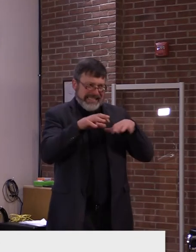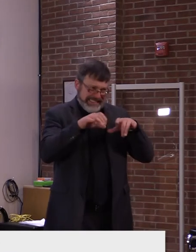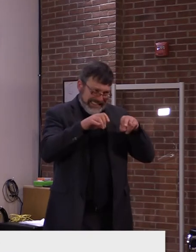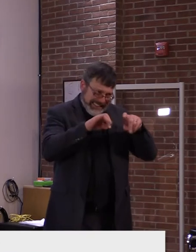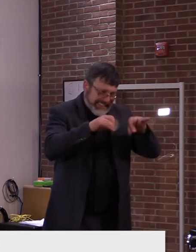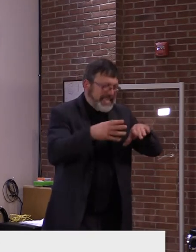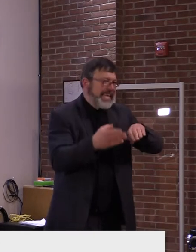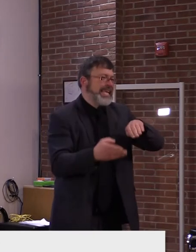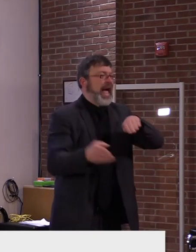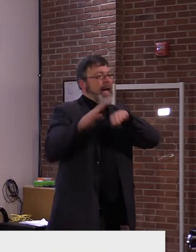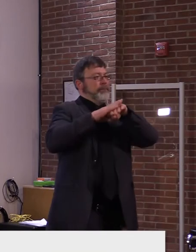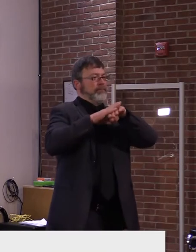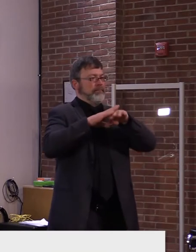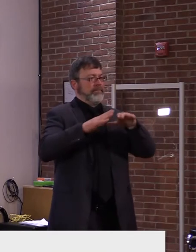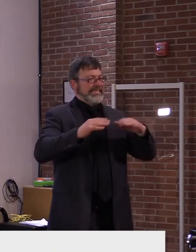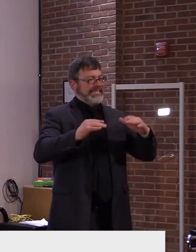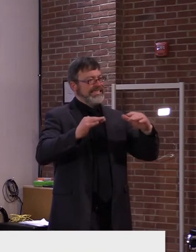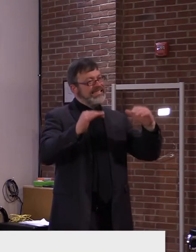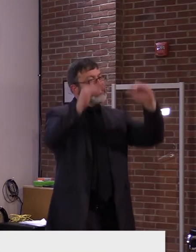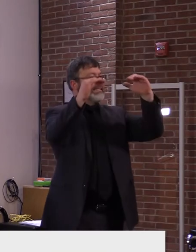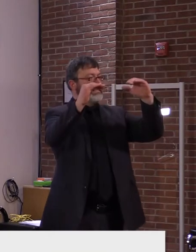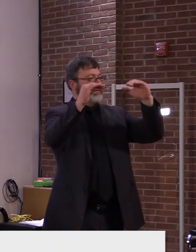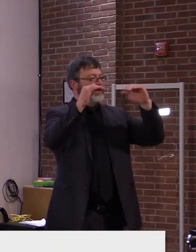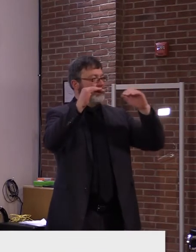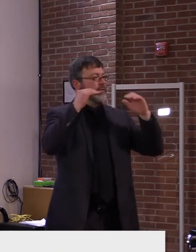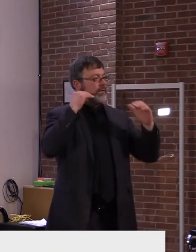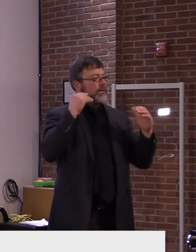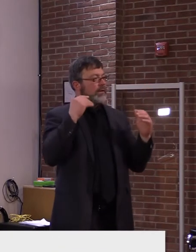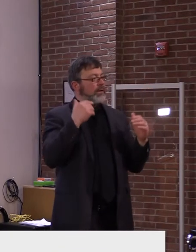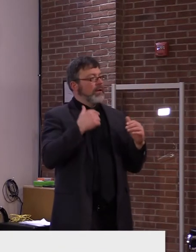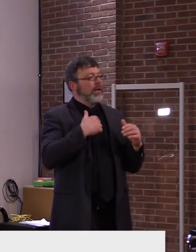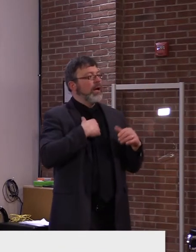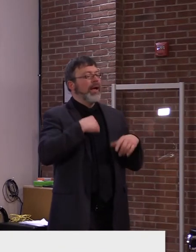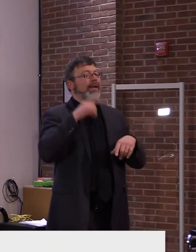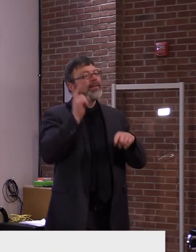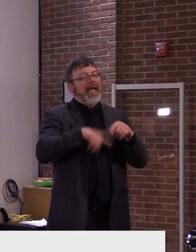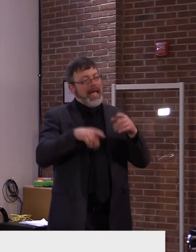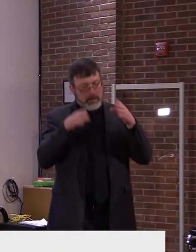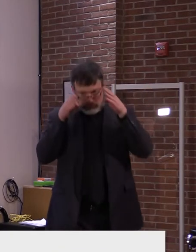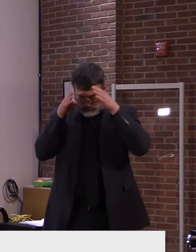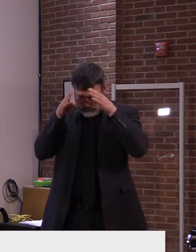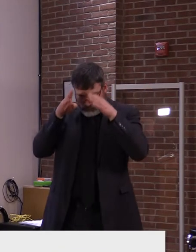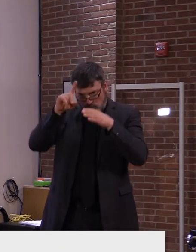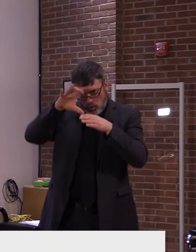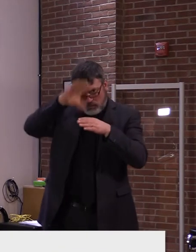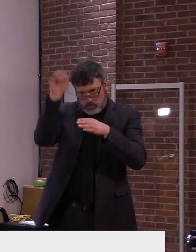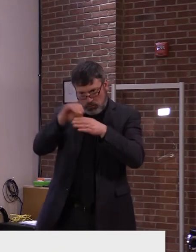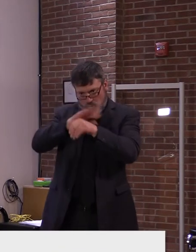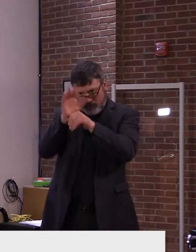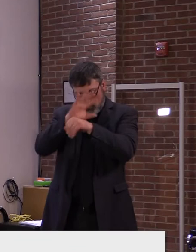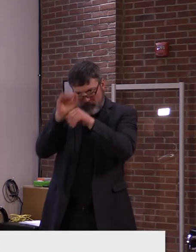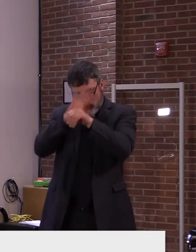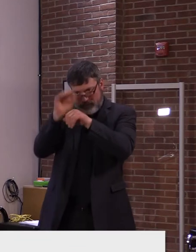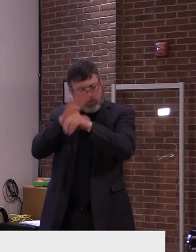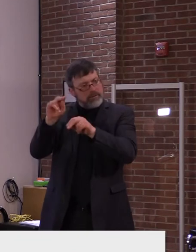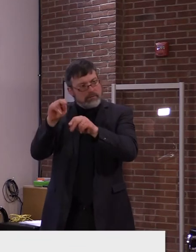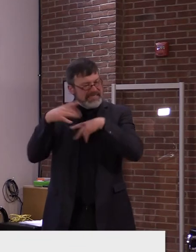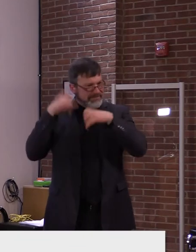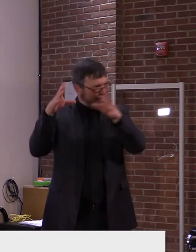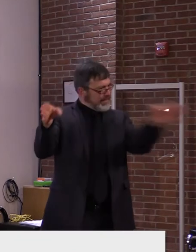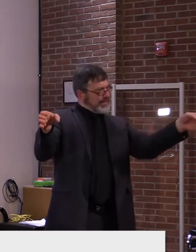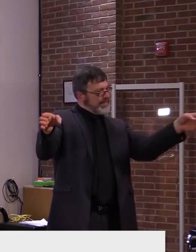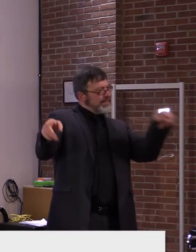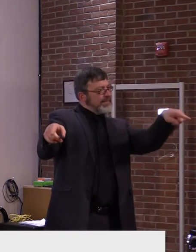we can't lose ground no matter pandemic or not into this. And we need to, uh, address this, uh, this